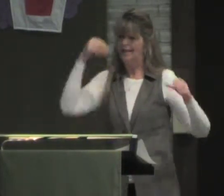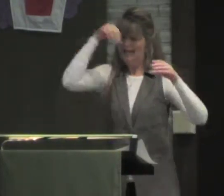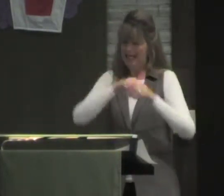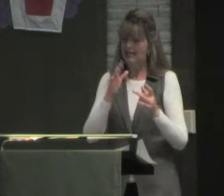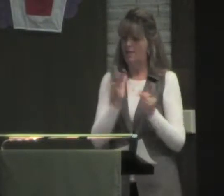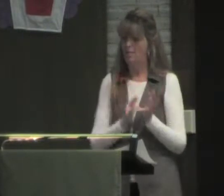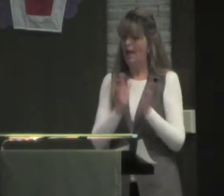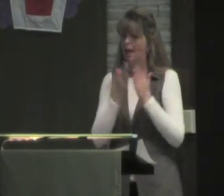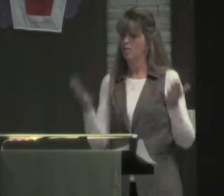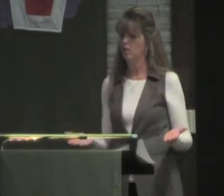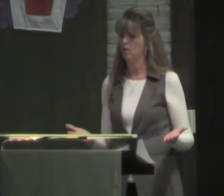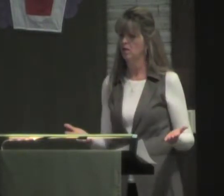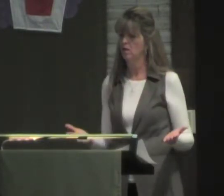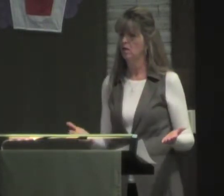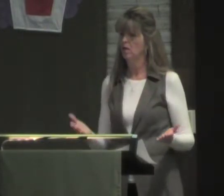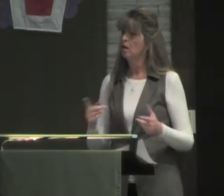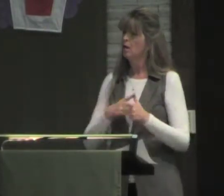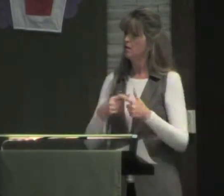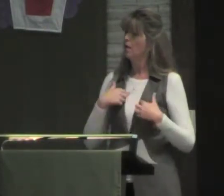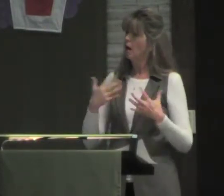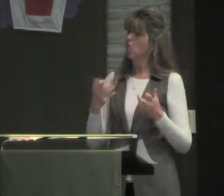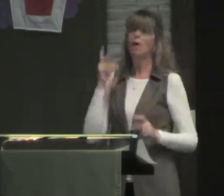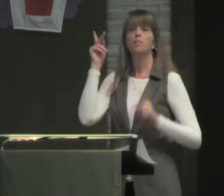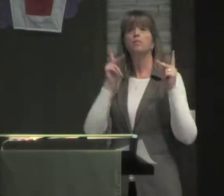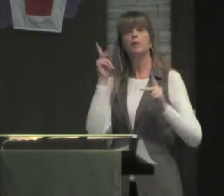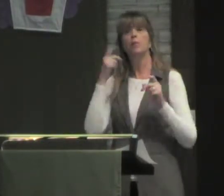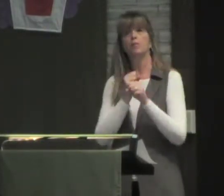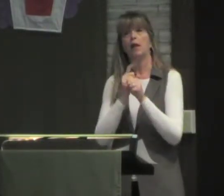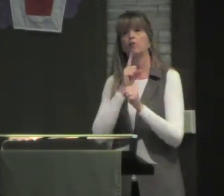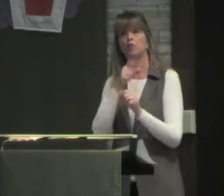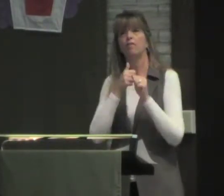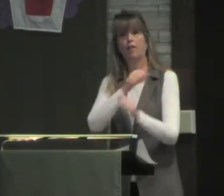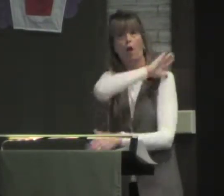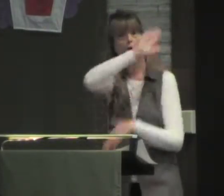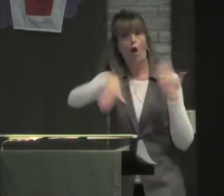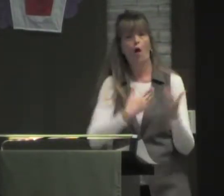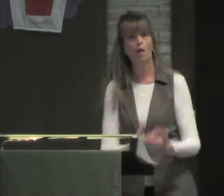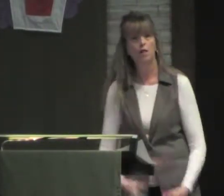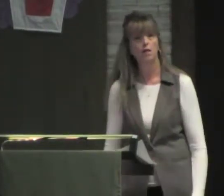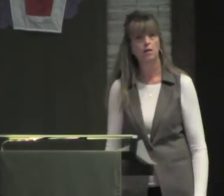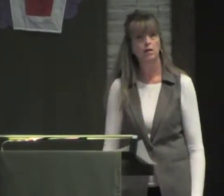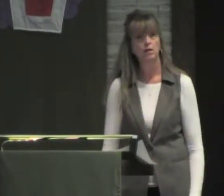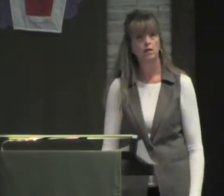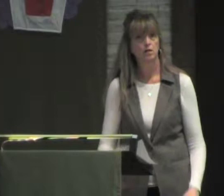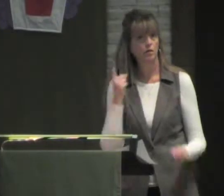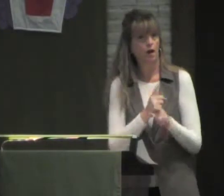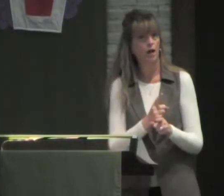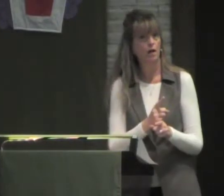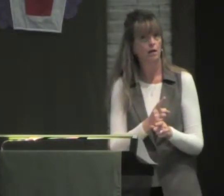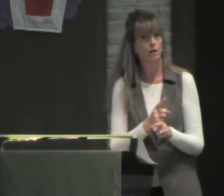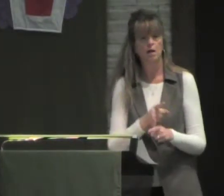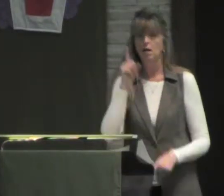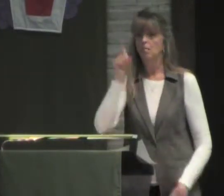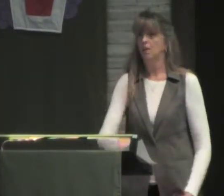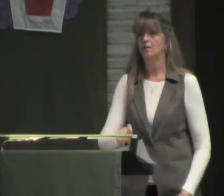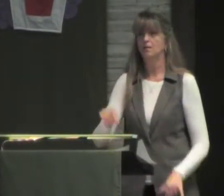simply because it is in Scripture, then I want that person to be consistent and truly follow